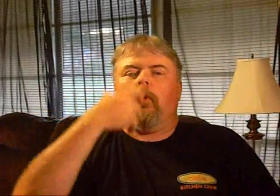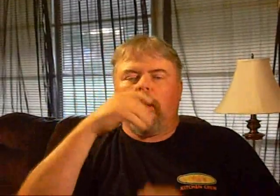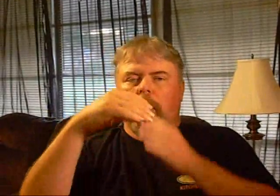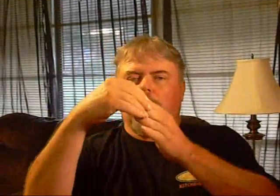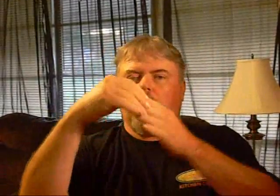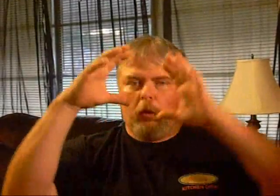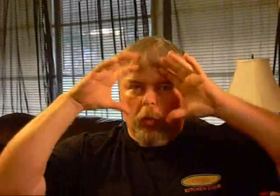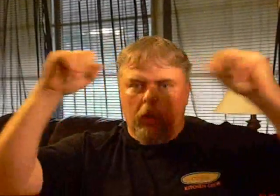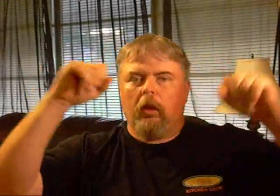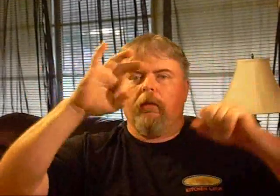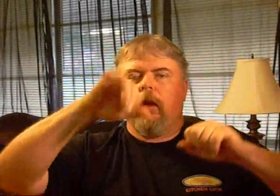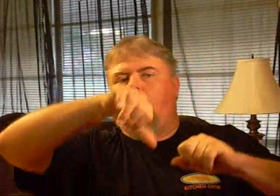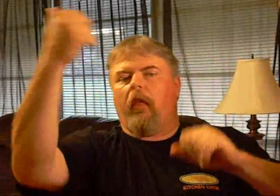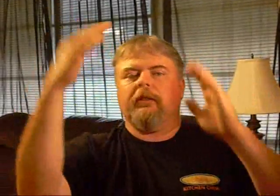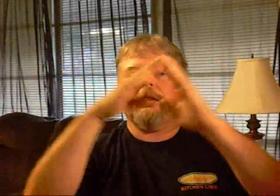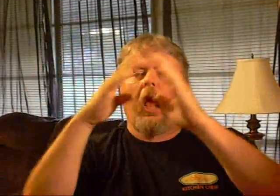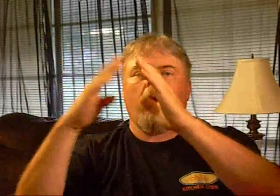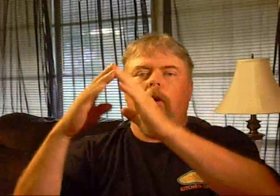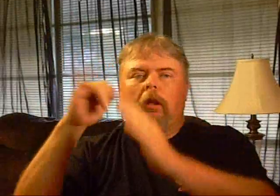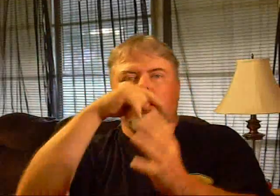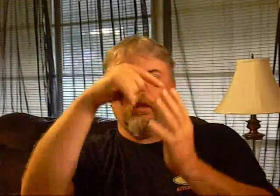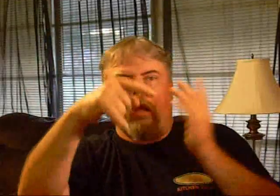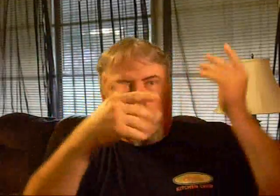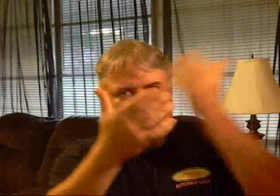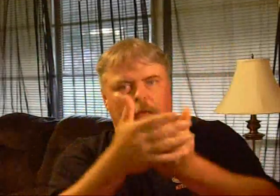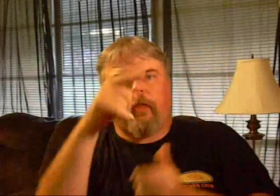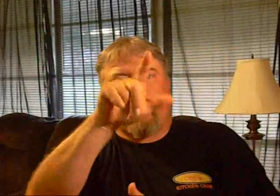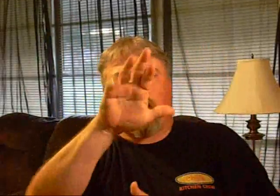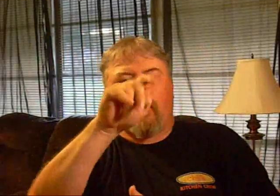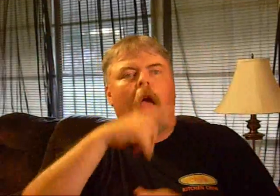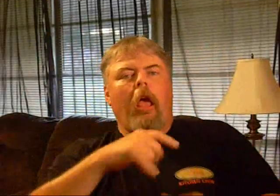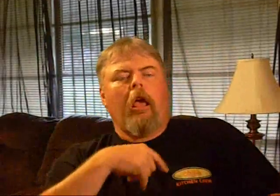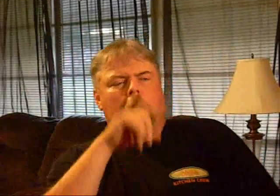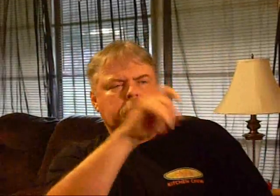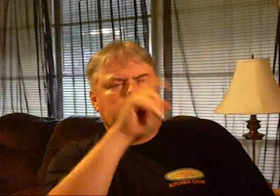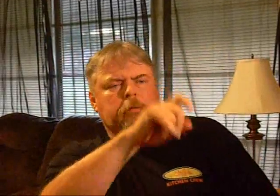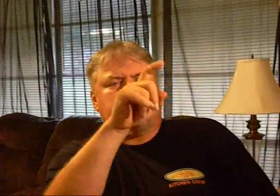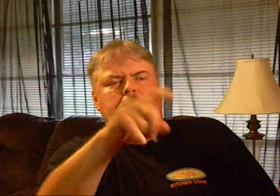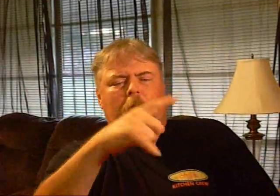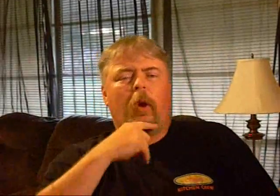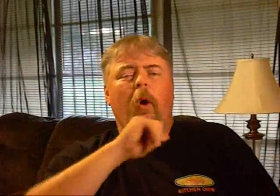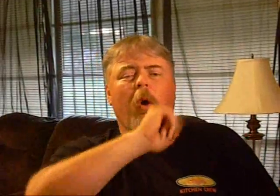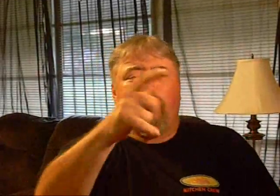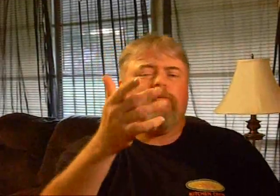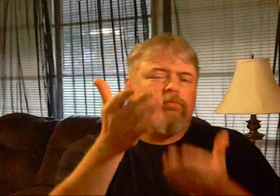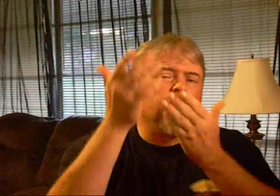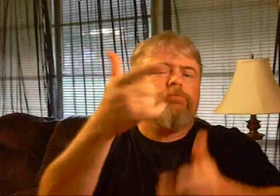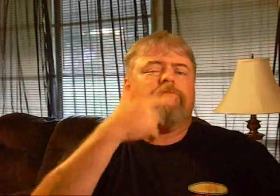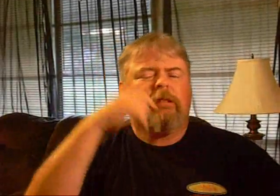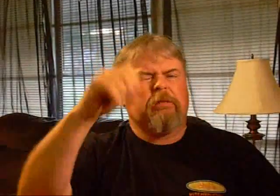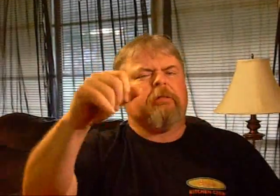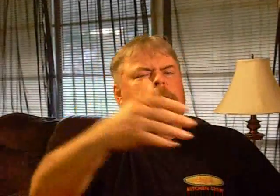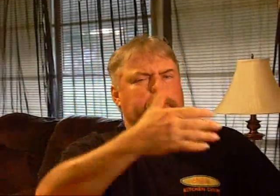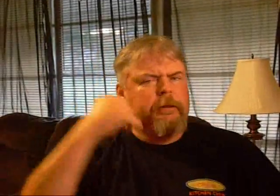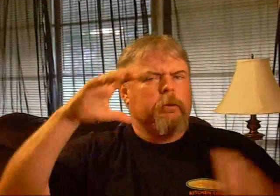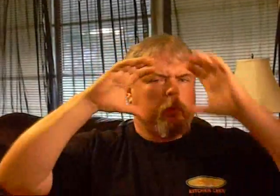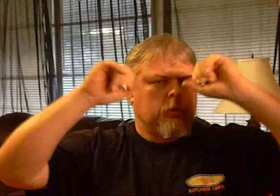Nick's following in his father's footsteps. The musical side of me respects your authority in the studio as goshdop. The sun inside he finds it.